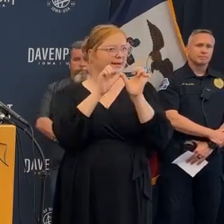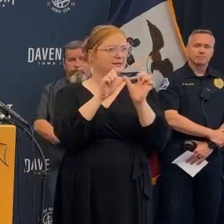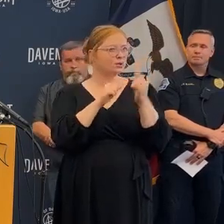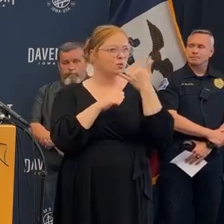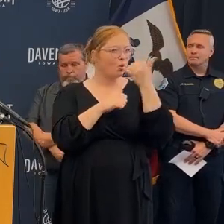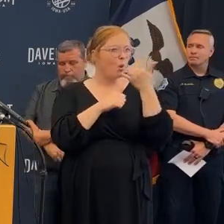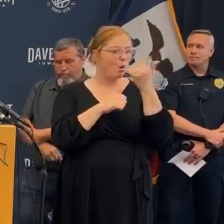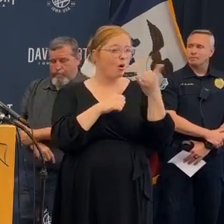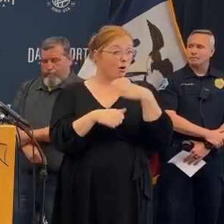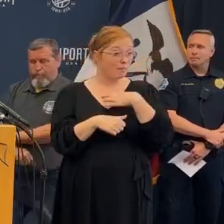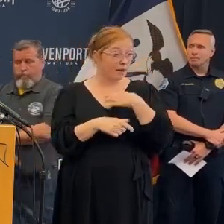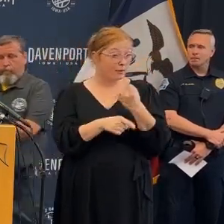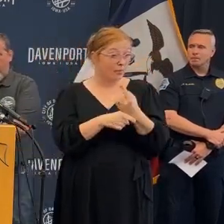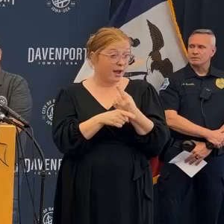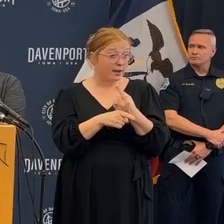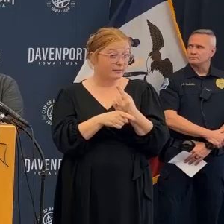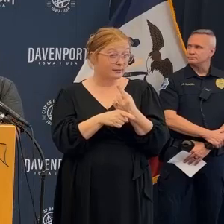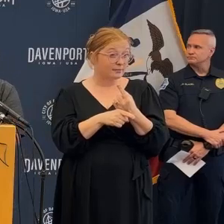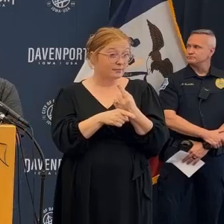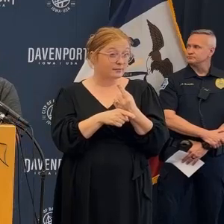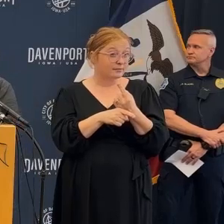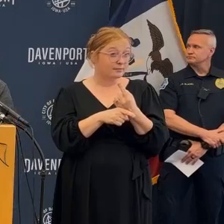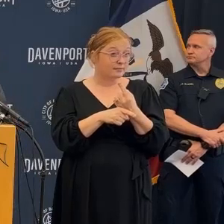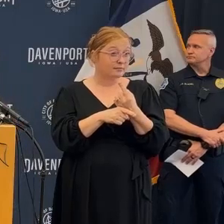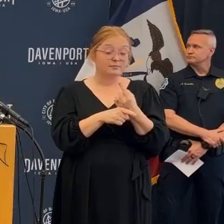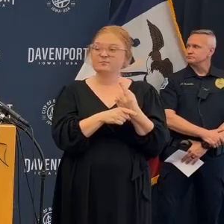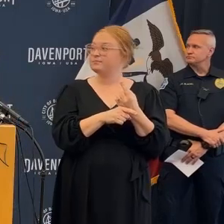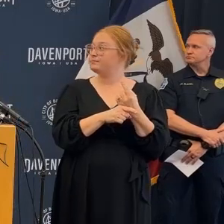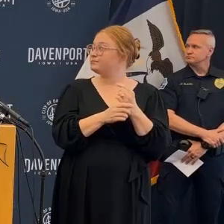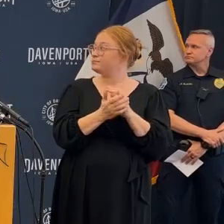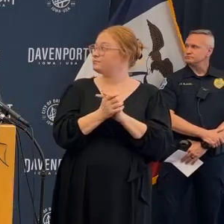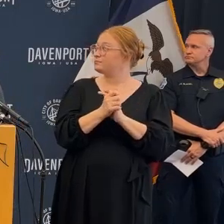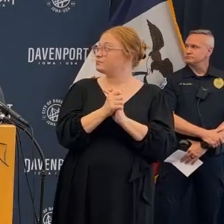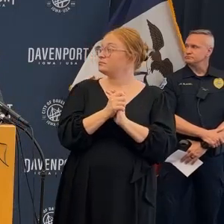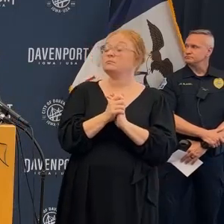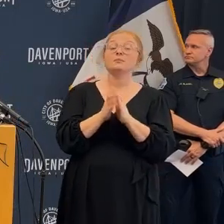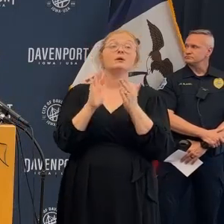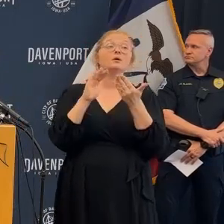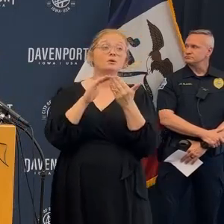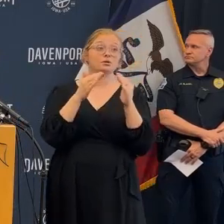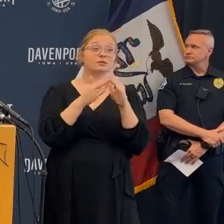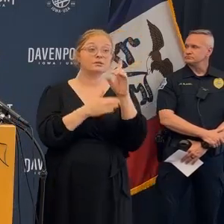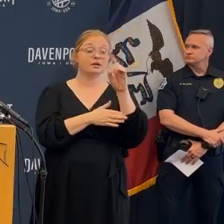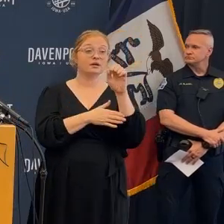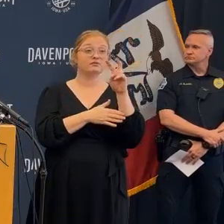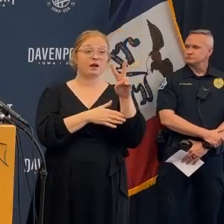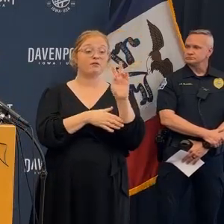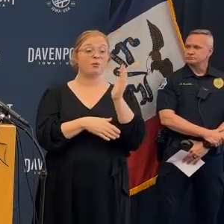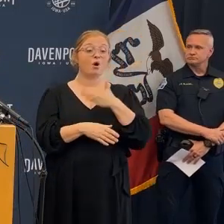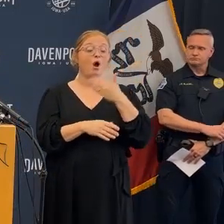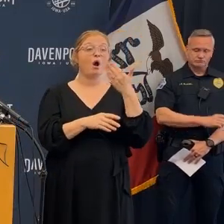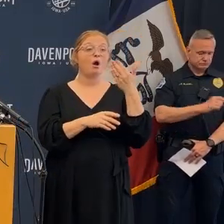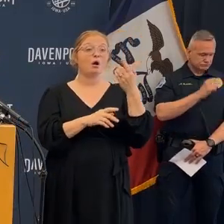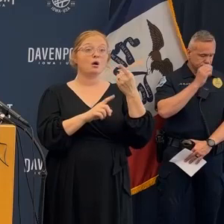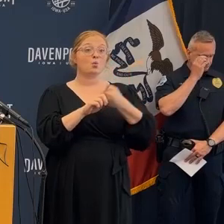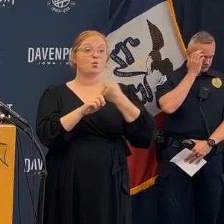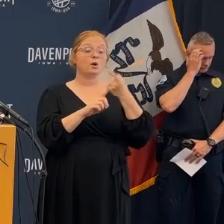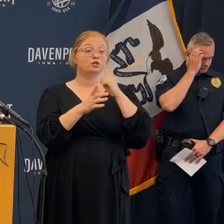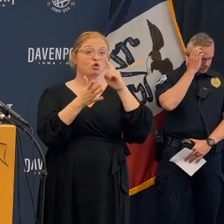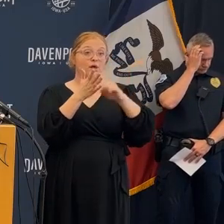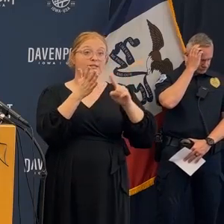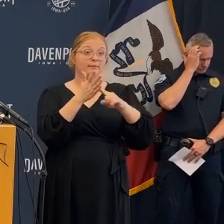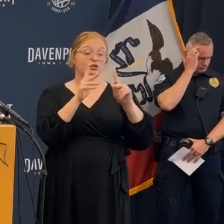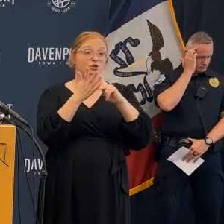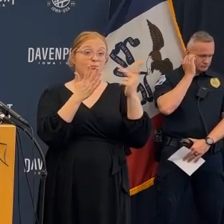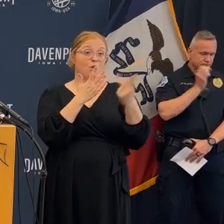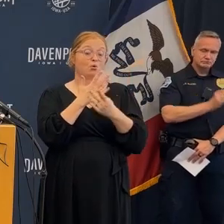okay one two three my question is about resident complaints again it seems like from previous